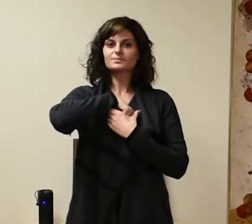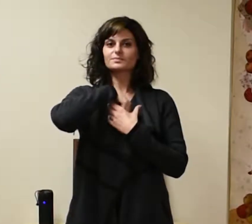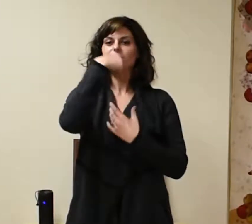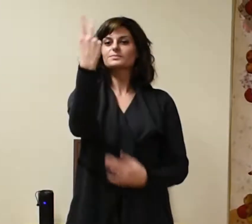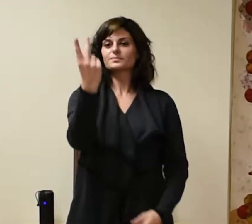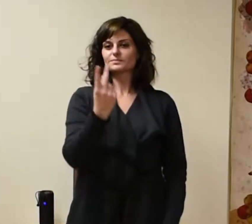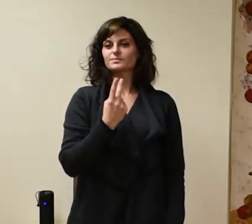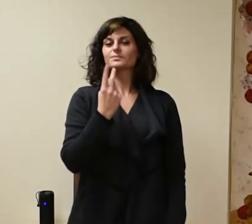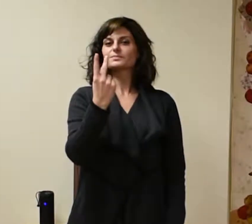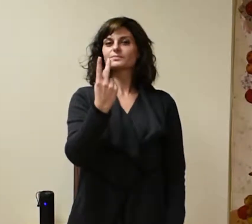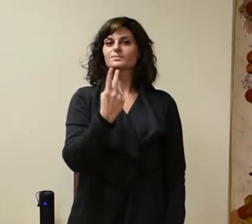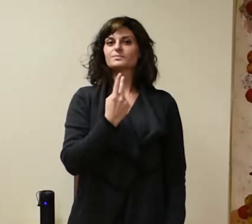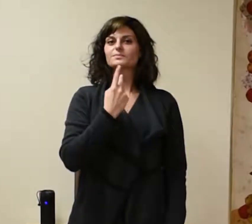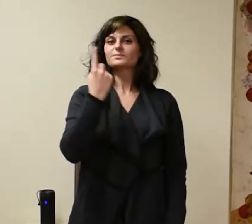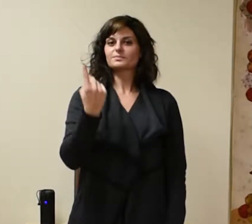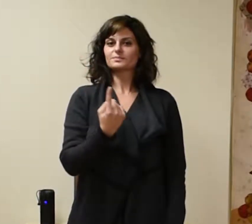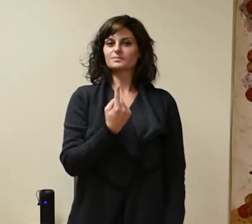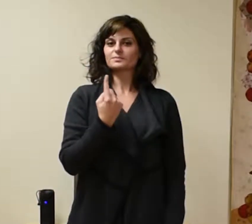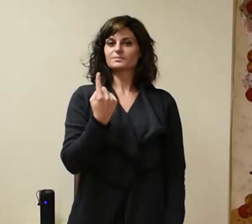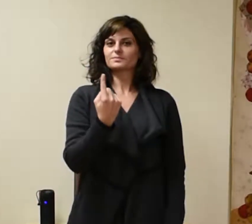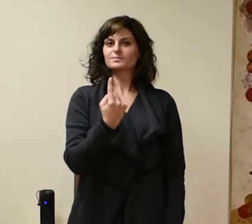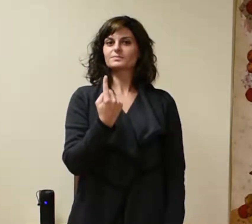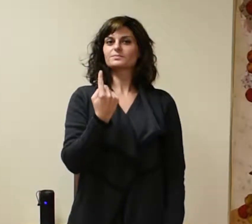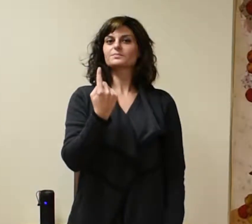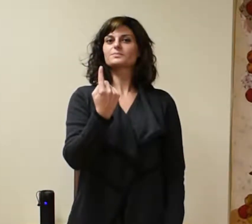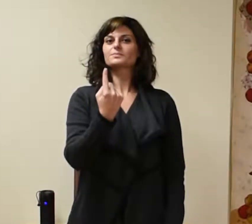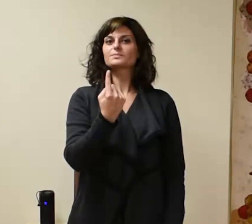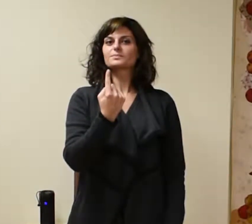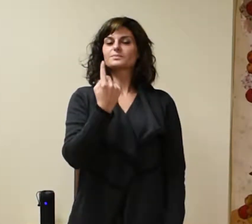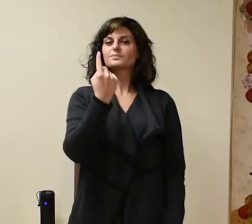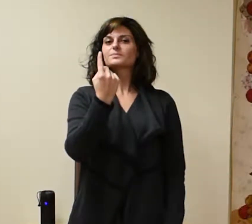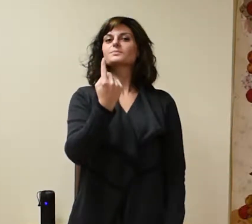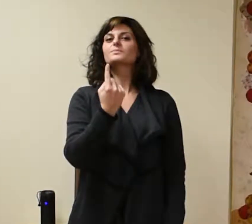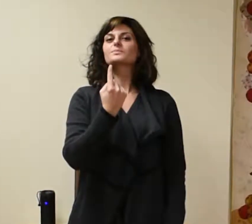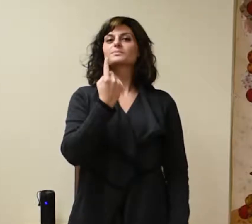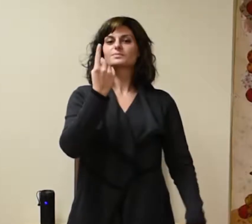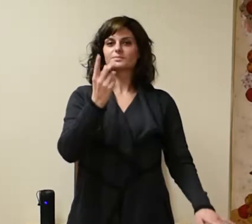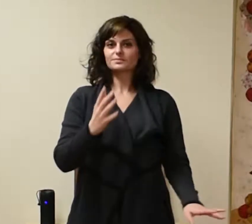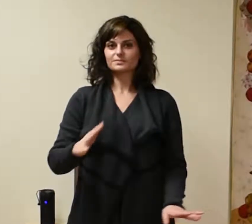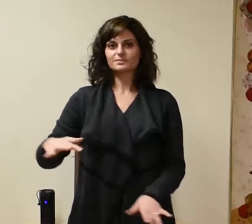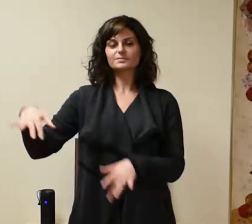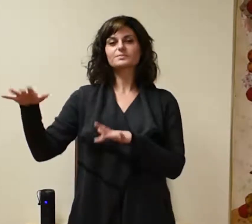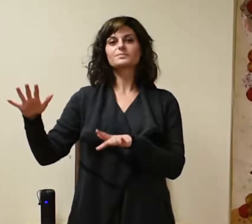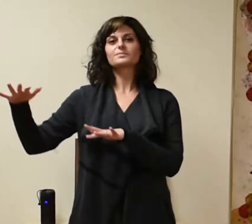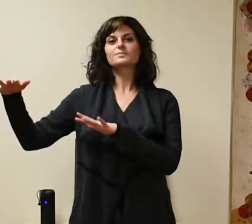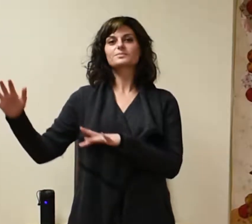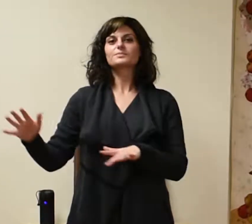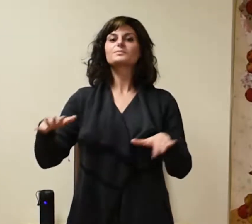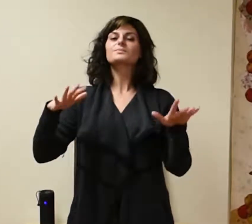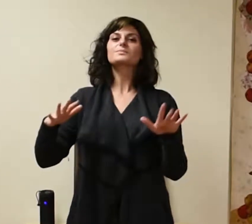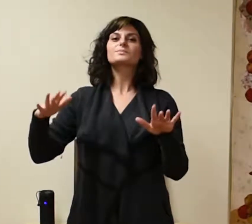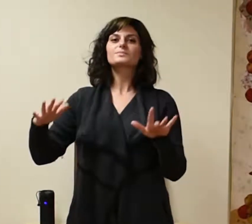are one When crossing over,